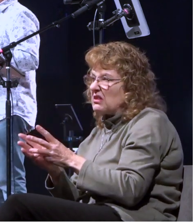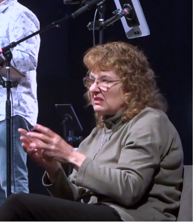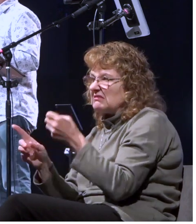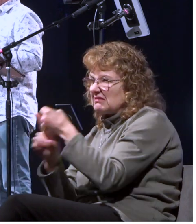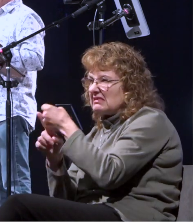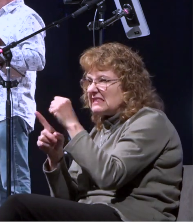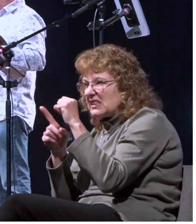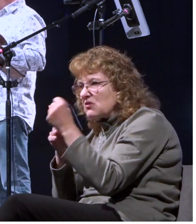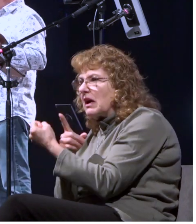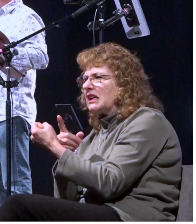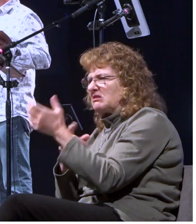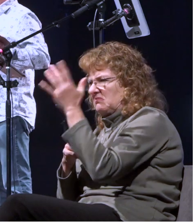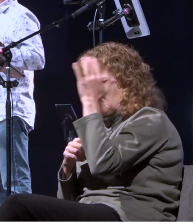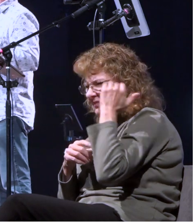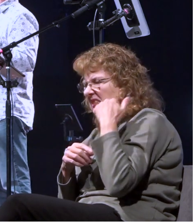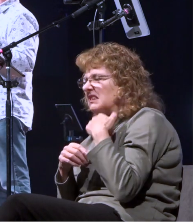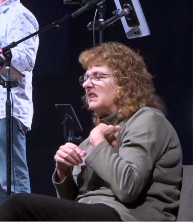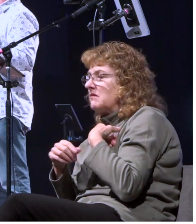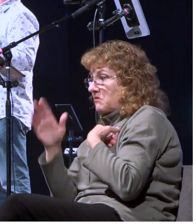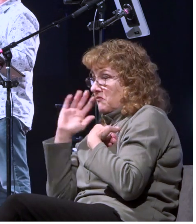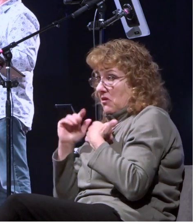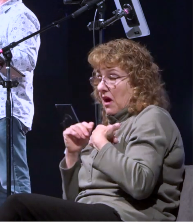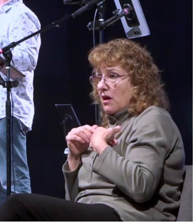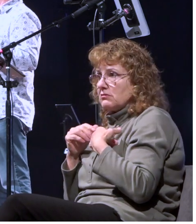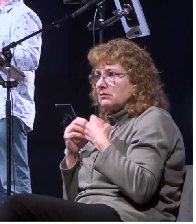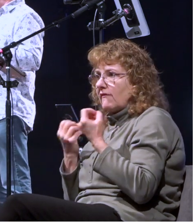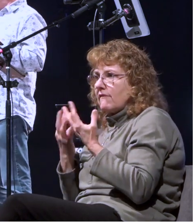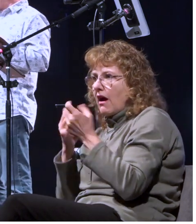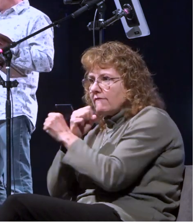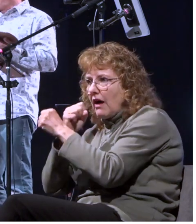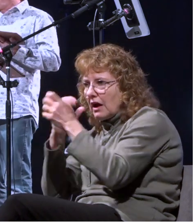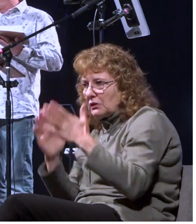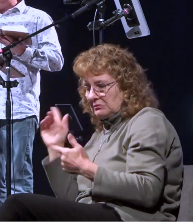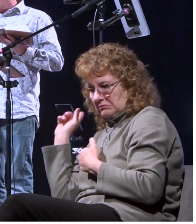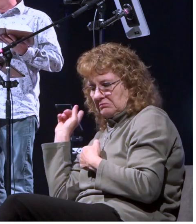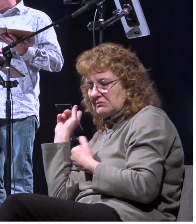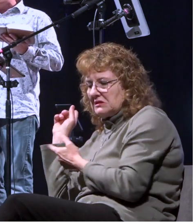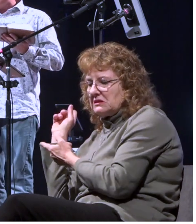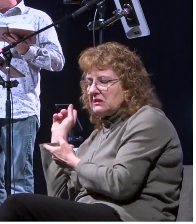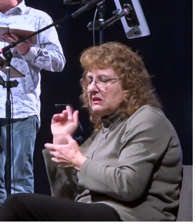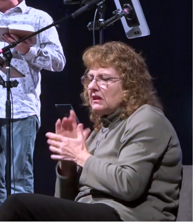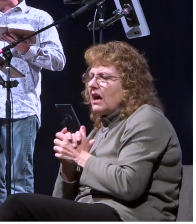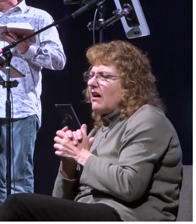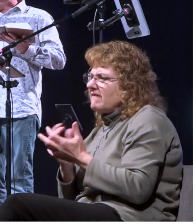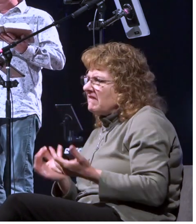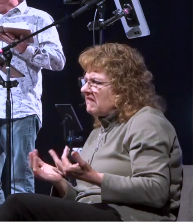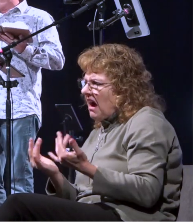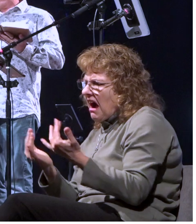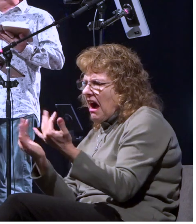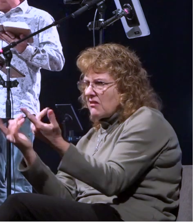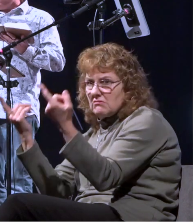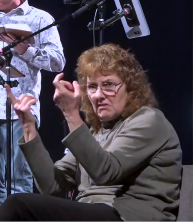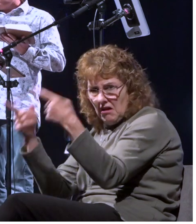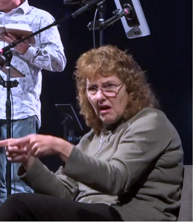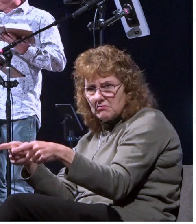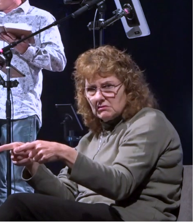firefighter here in this area um you know when the when the fire comes you know in the the